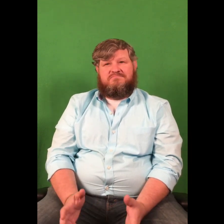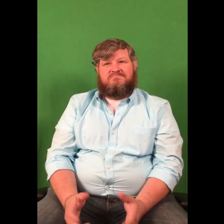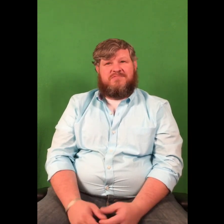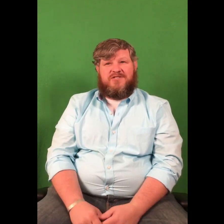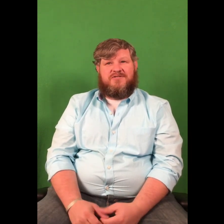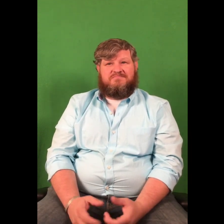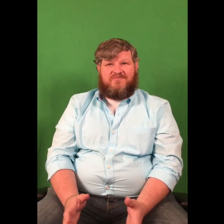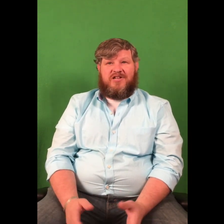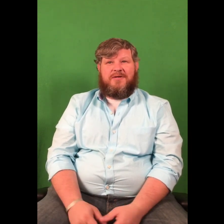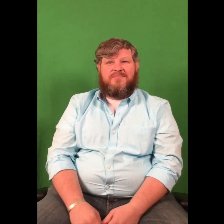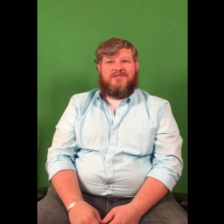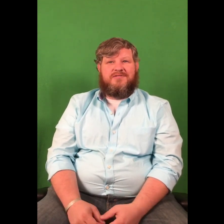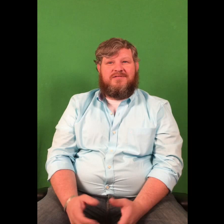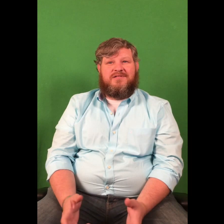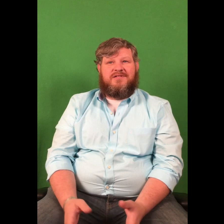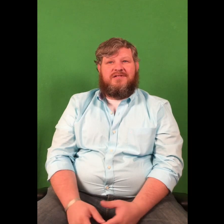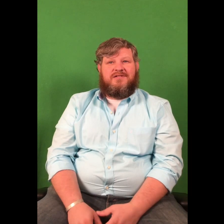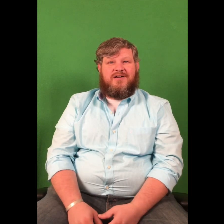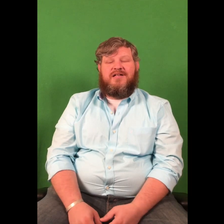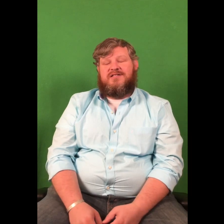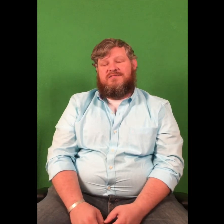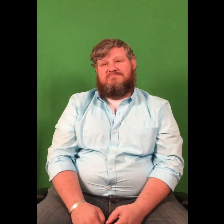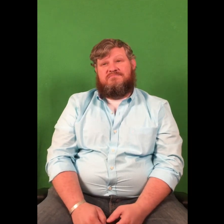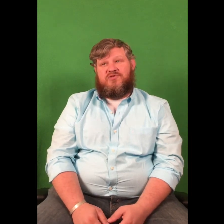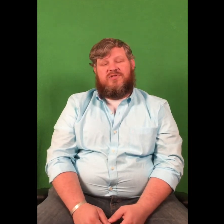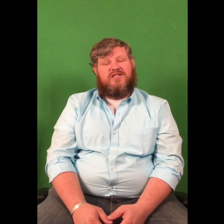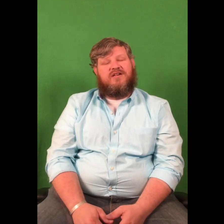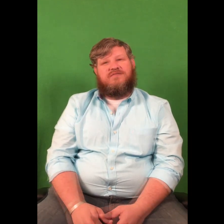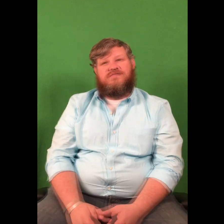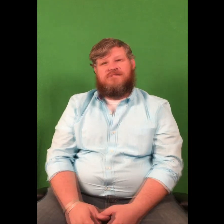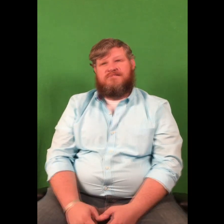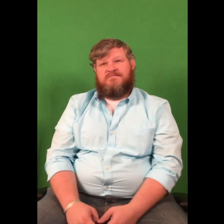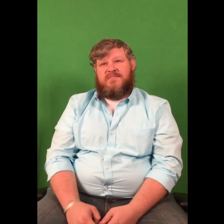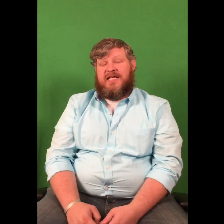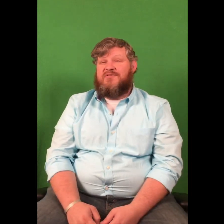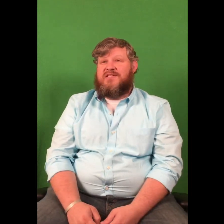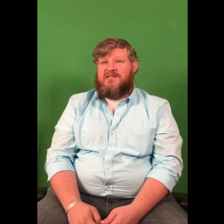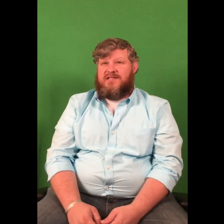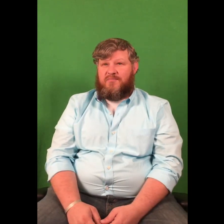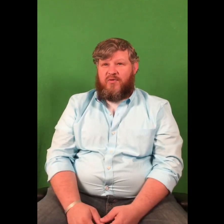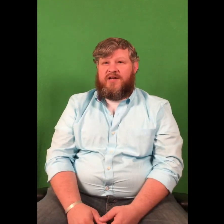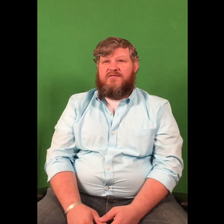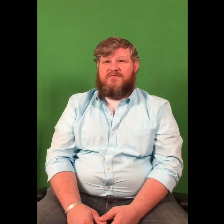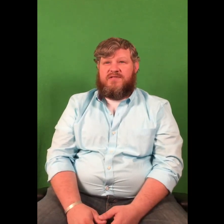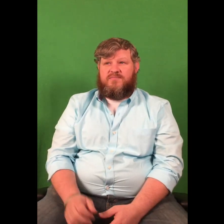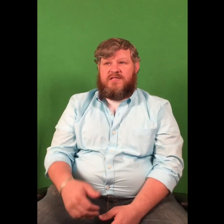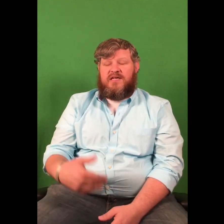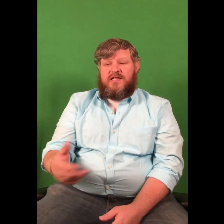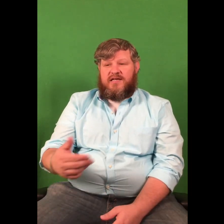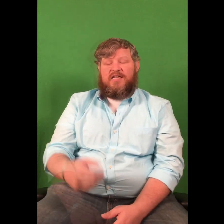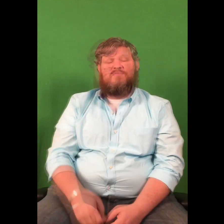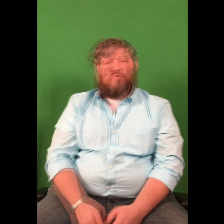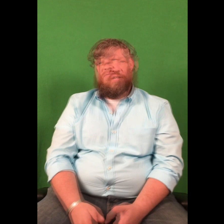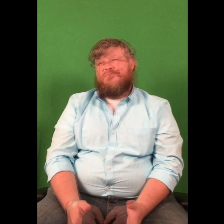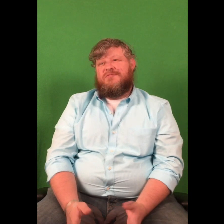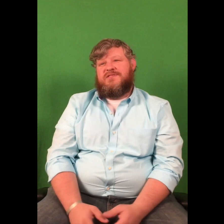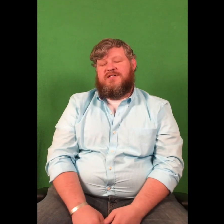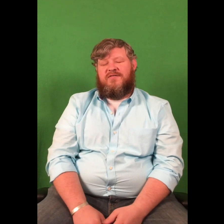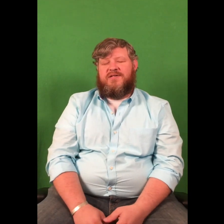there's flames and all that sort of stuff. That was the morning of the next morning. So, you know, I've